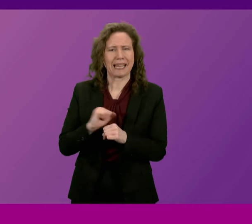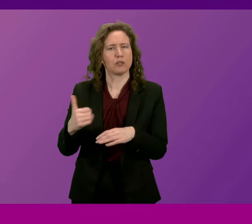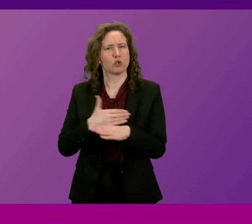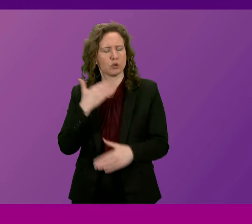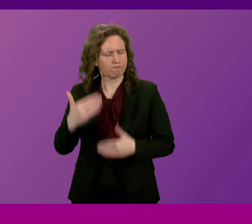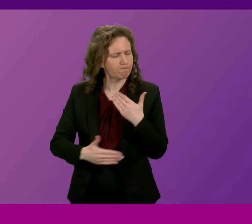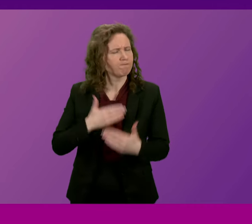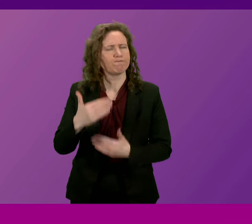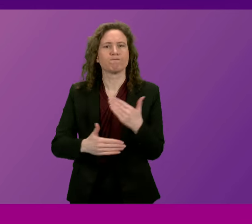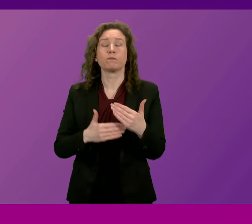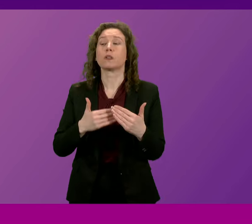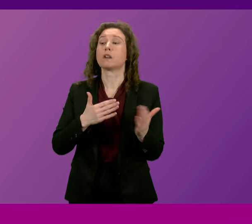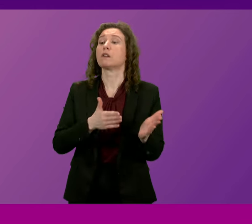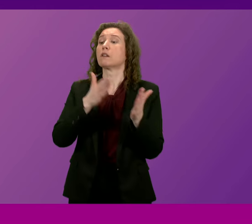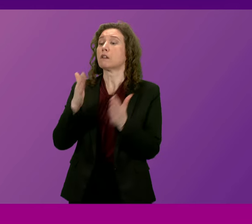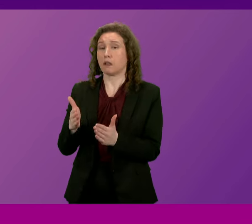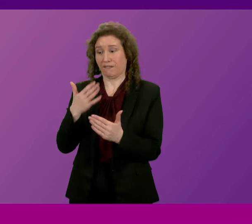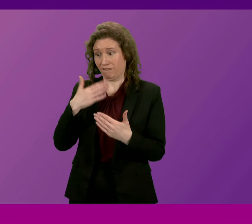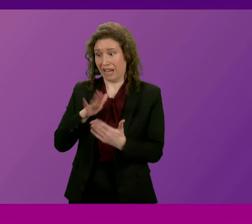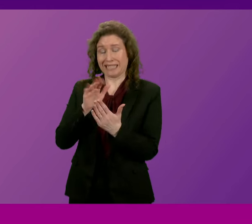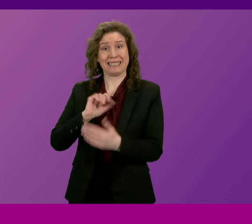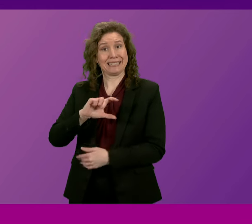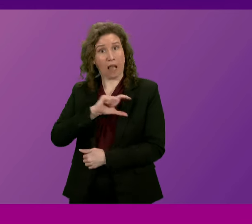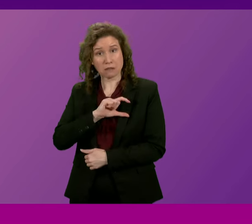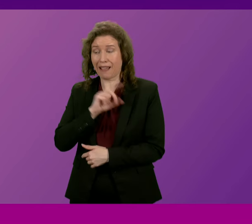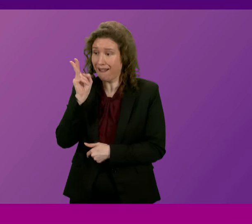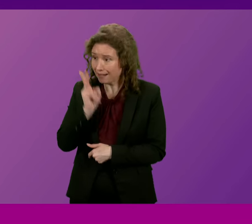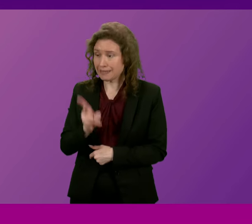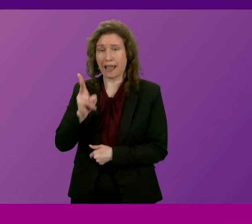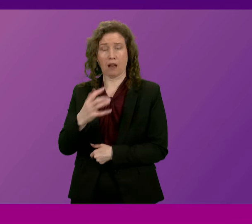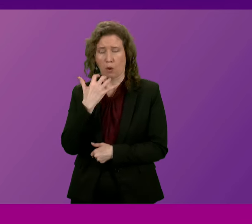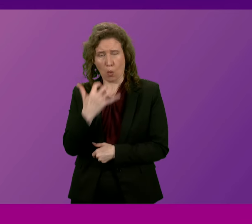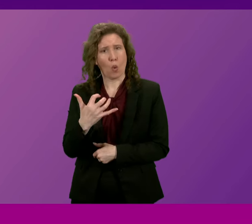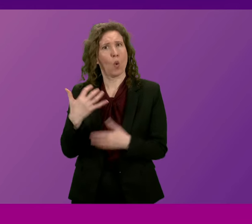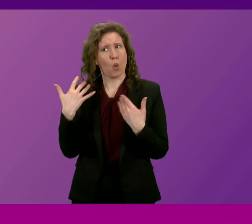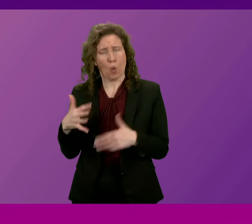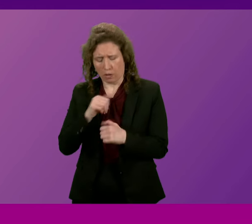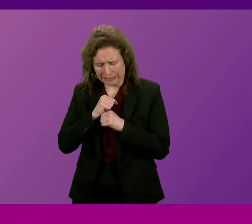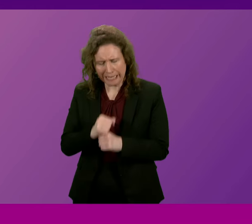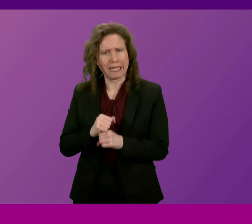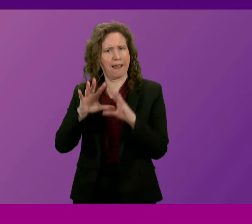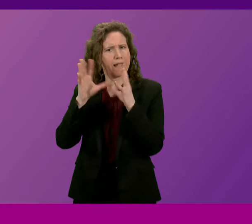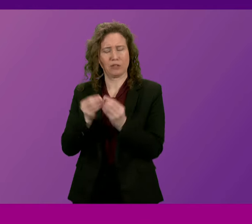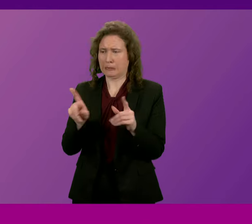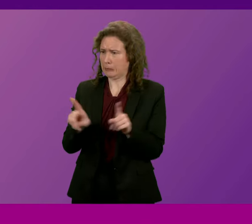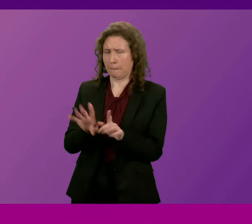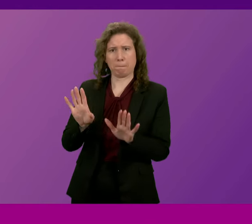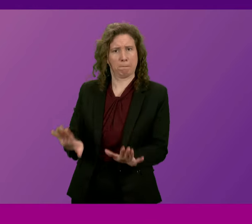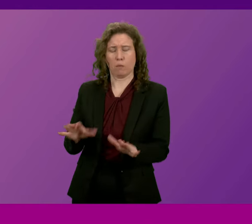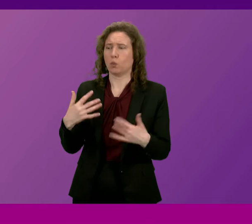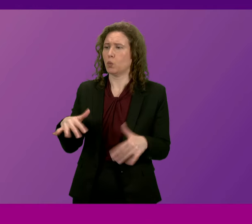and in facing up to what he's facing up to now, he's demonstrating courage and dedication to achieving